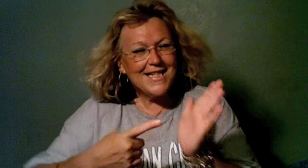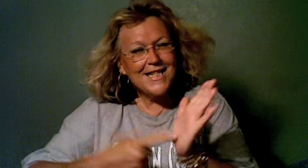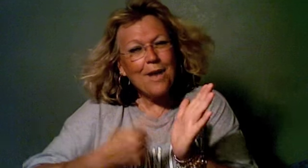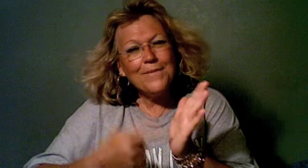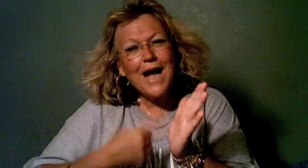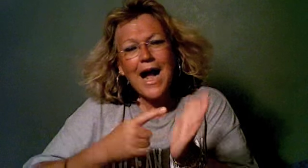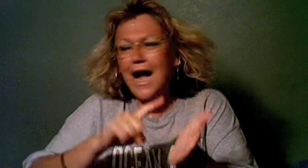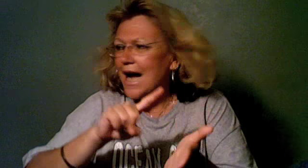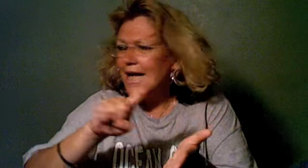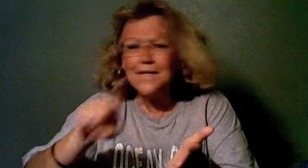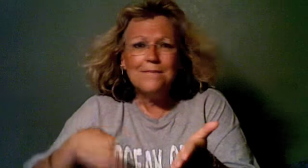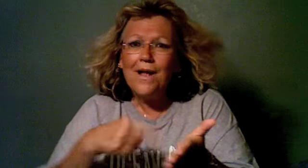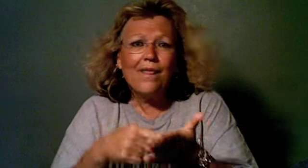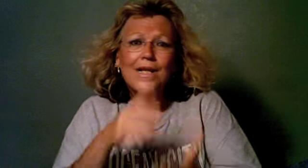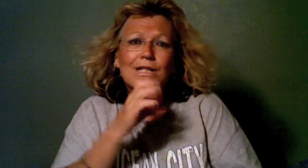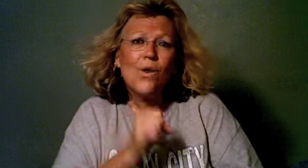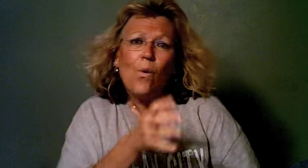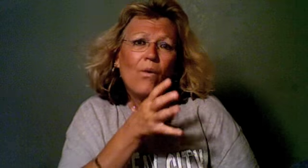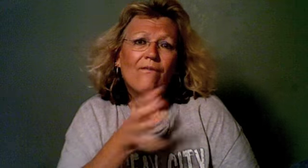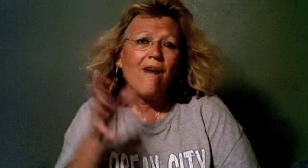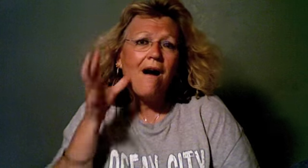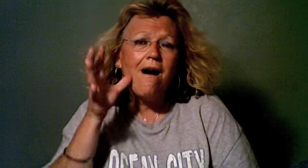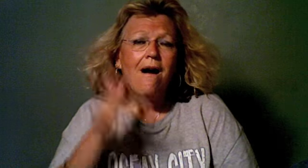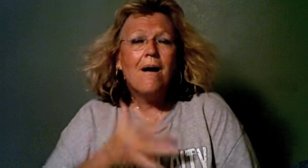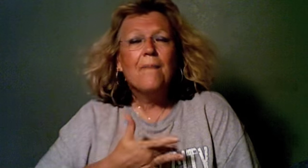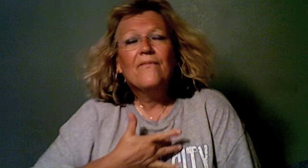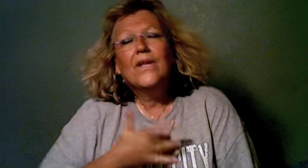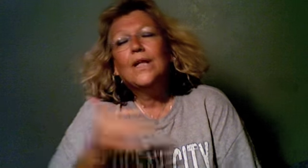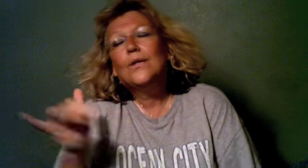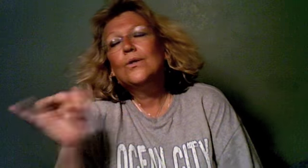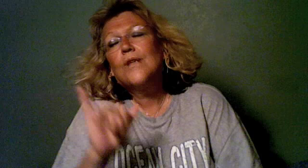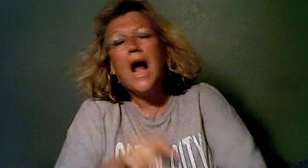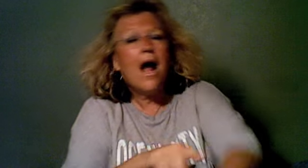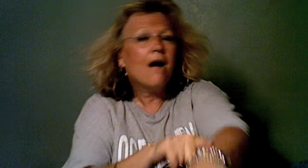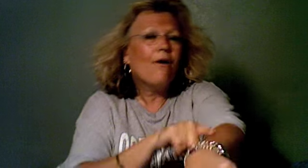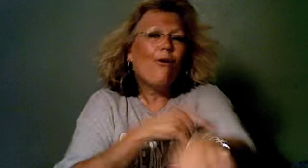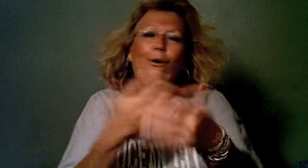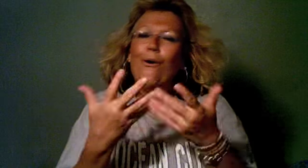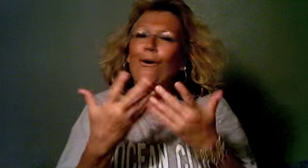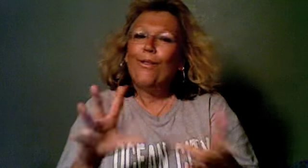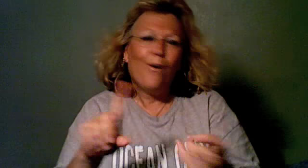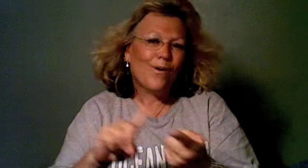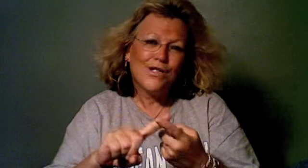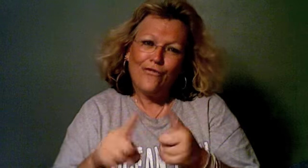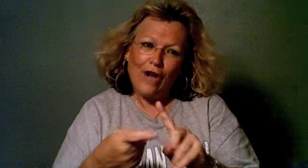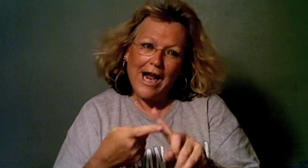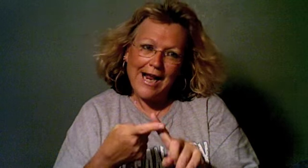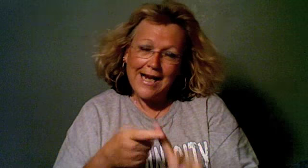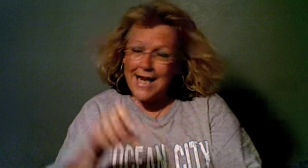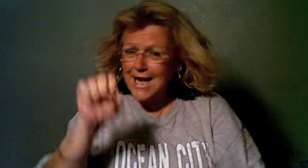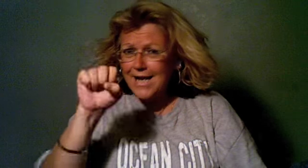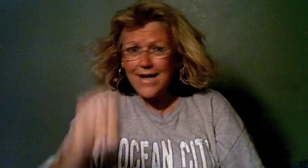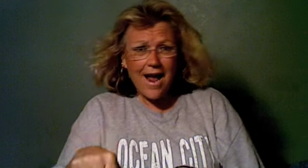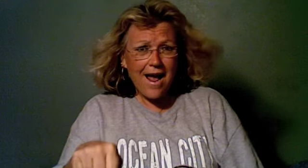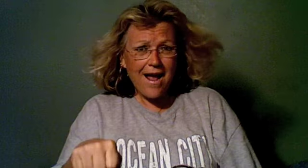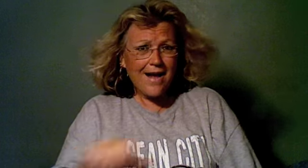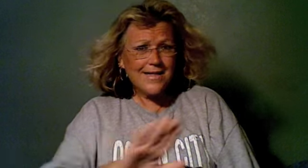Sometimes this old farm feels like a long-lost friend. Yes,